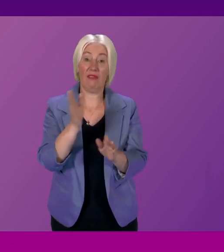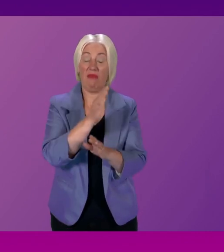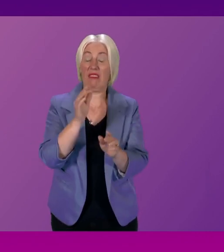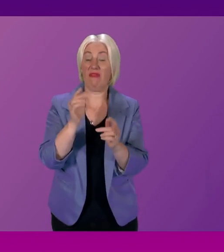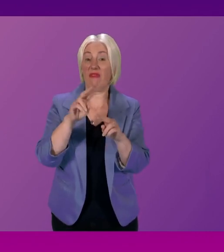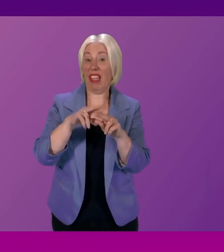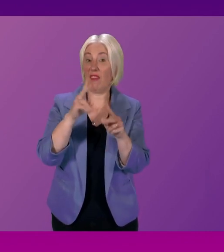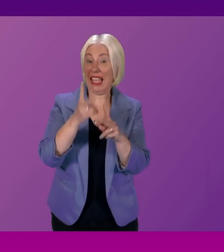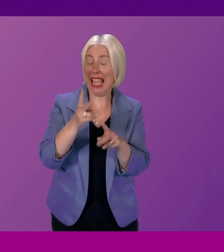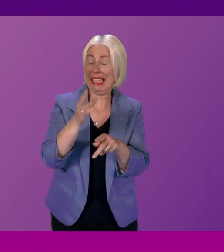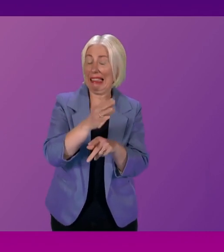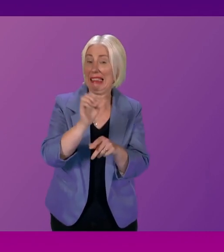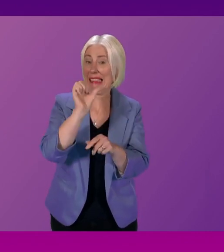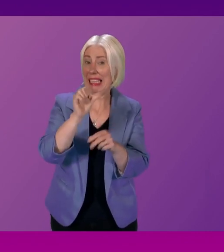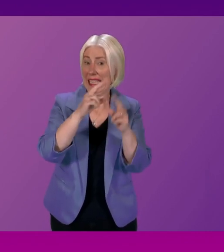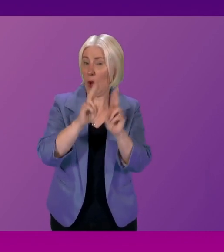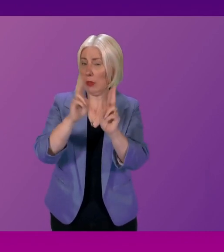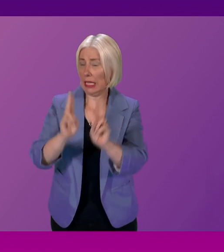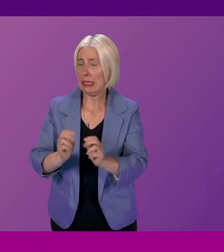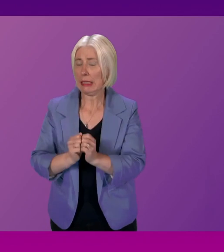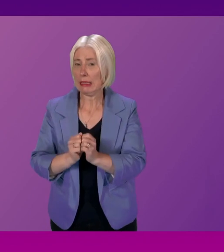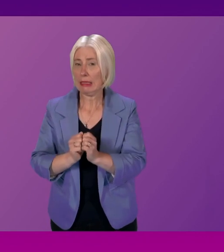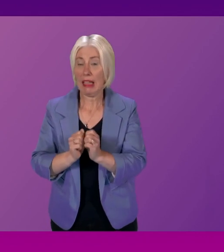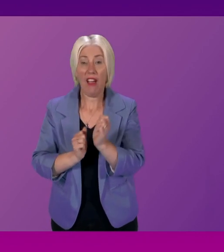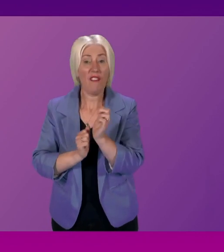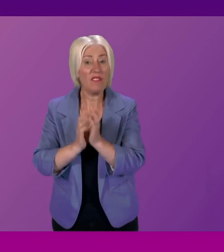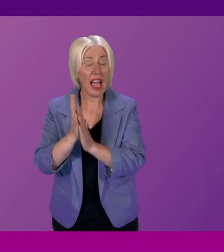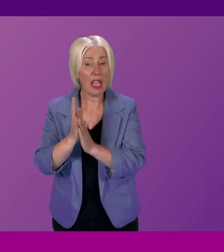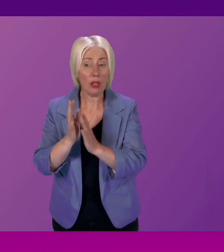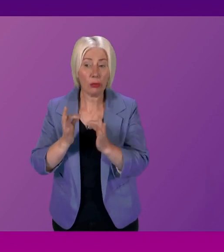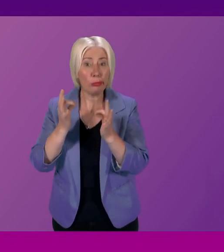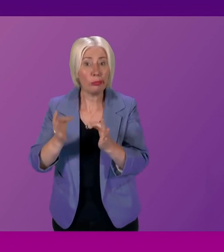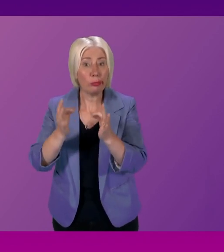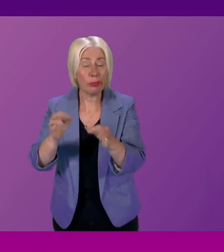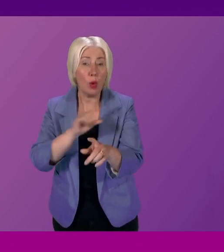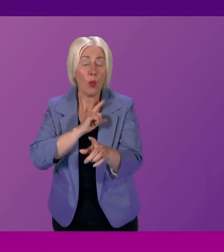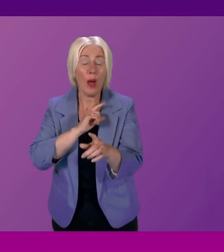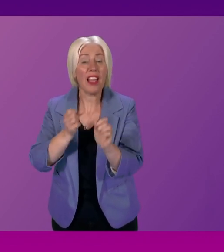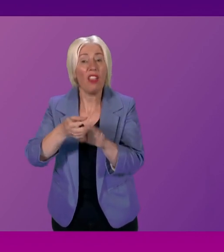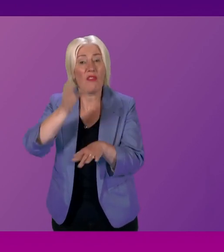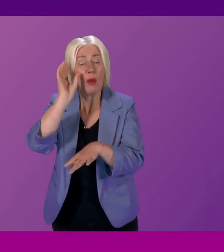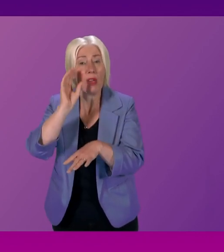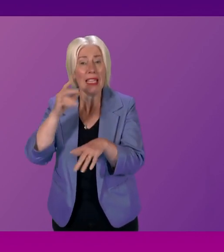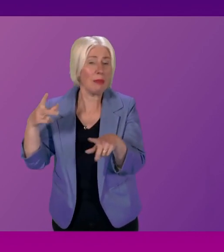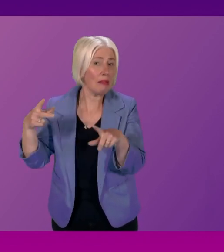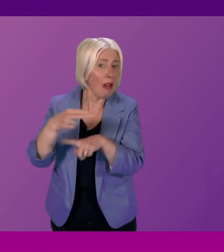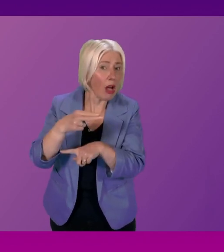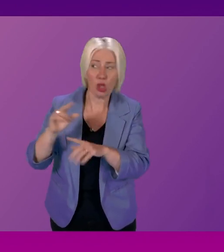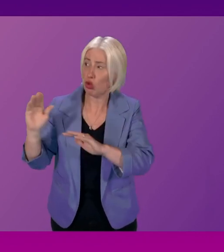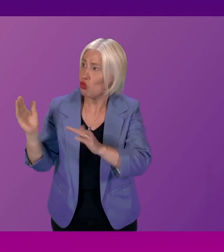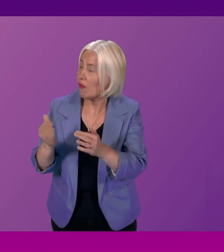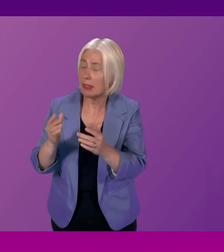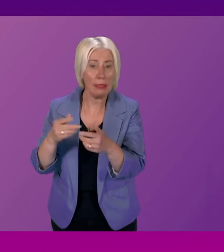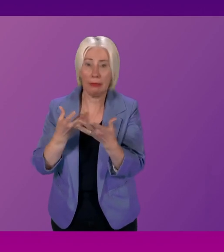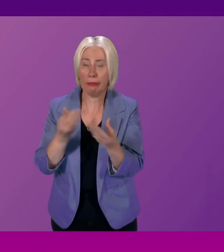According to the FBU, both of these fires raged on because of delays due to cuts in services. And today, one firefighter has told The Courier